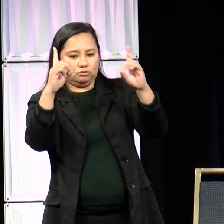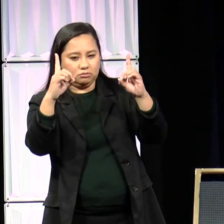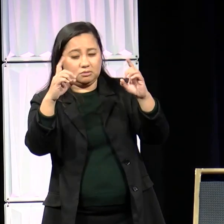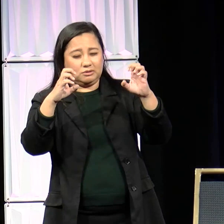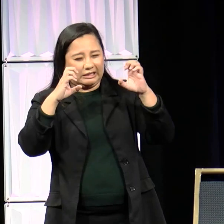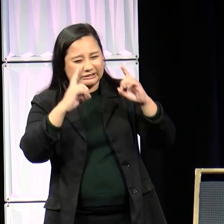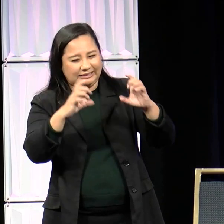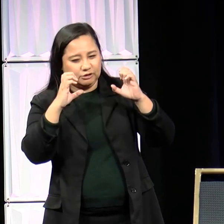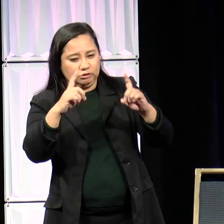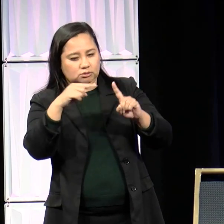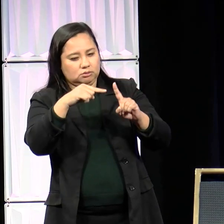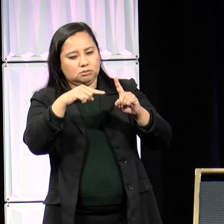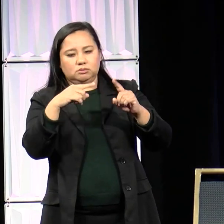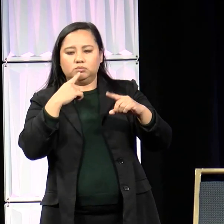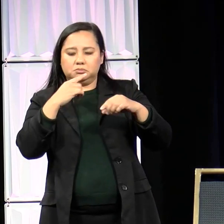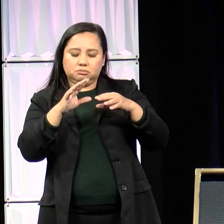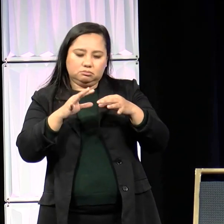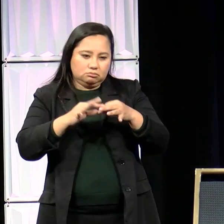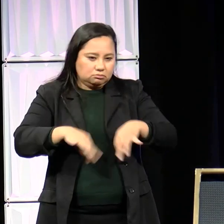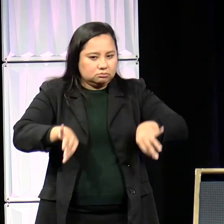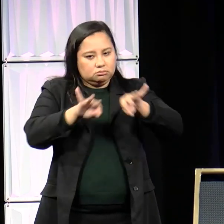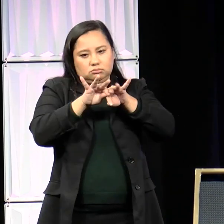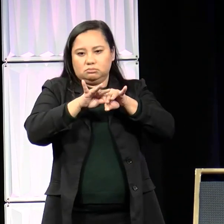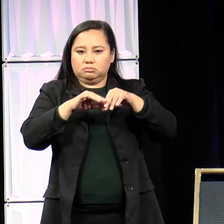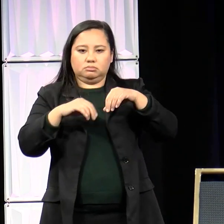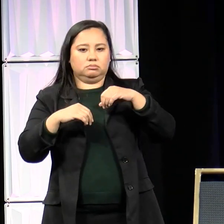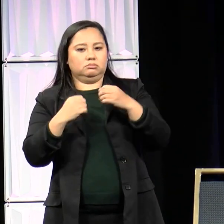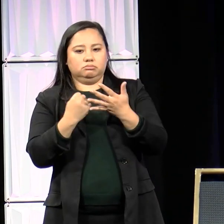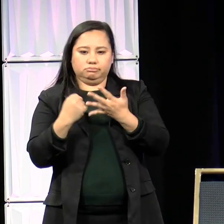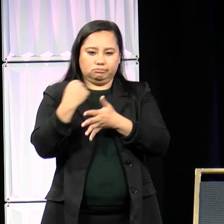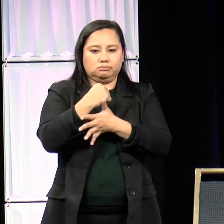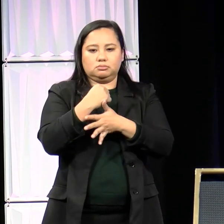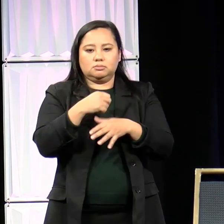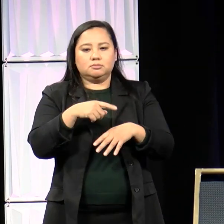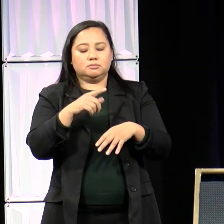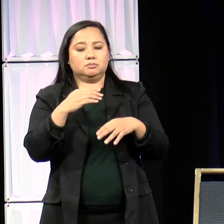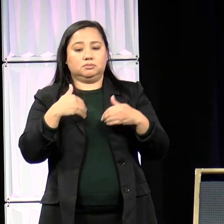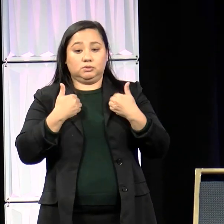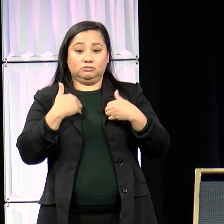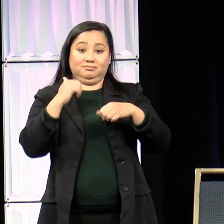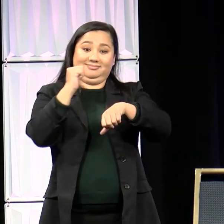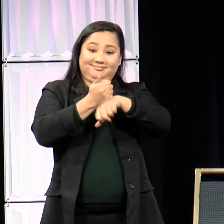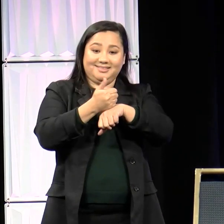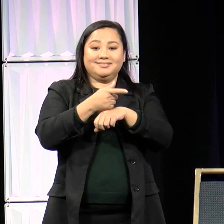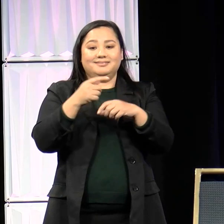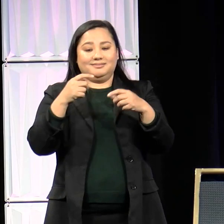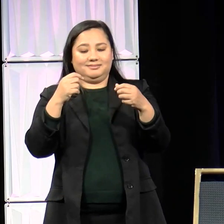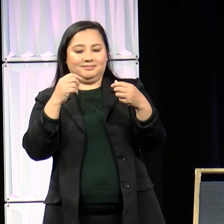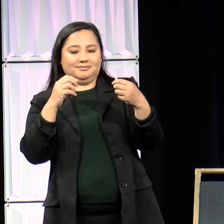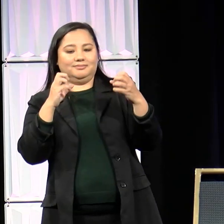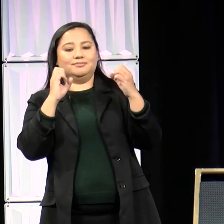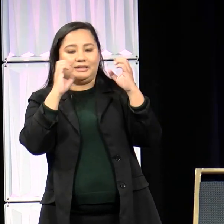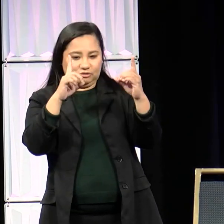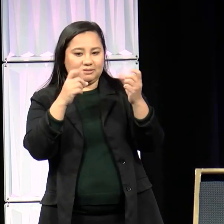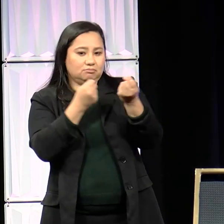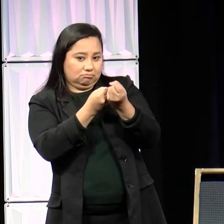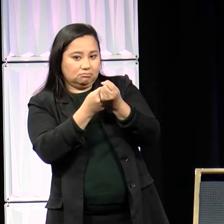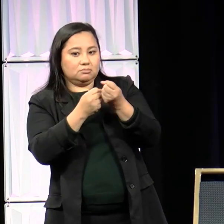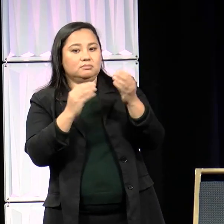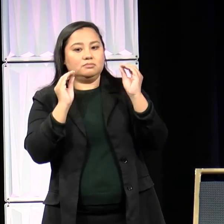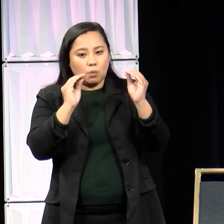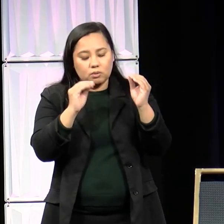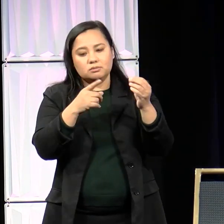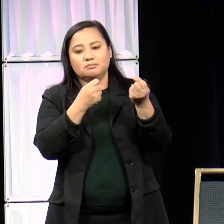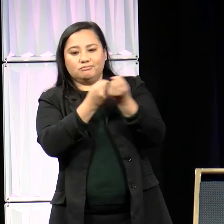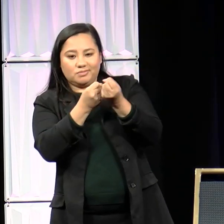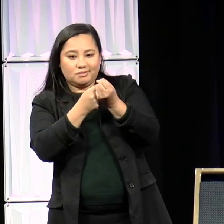protecting youth. Developing educational environments and building support for teachers, including sexual and reproductive health teachers, must